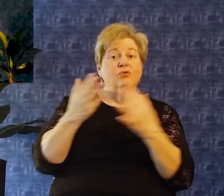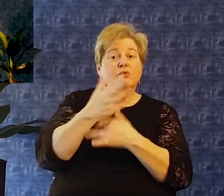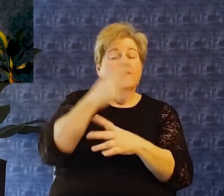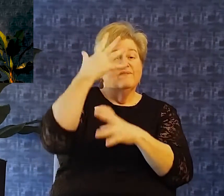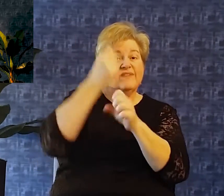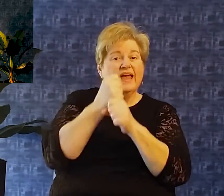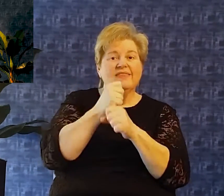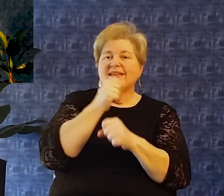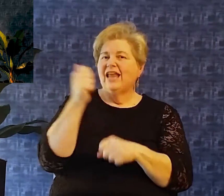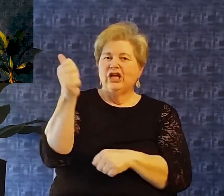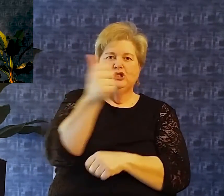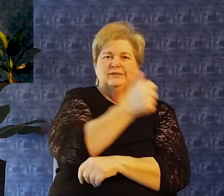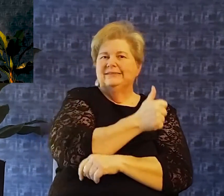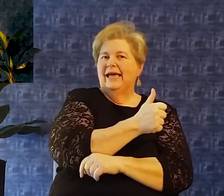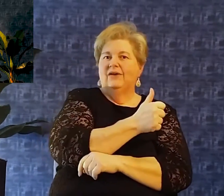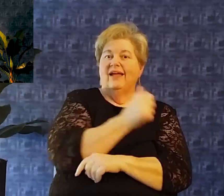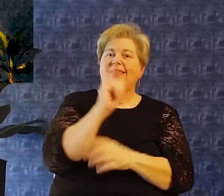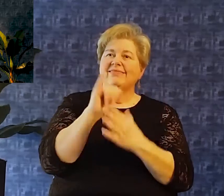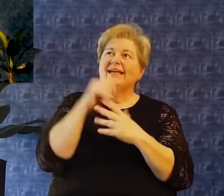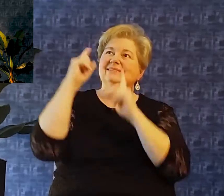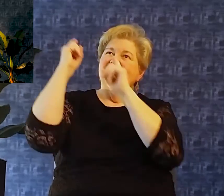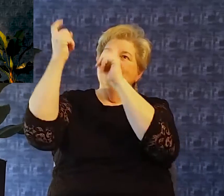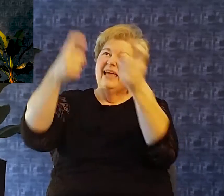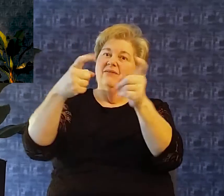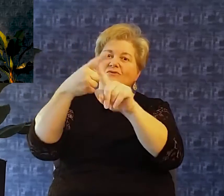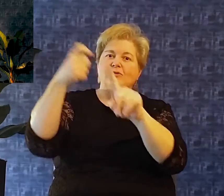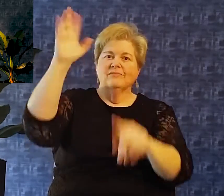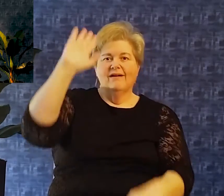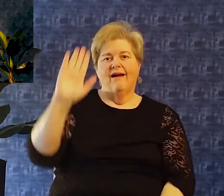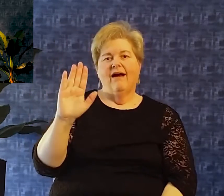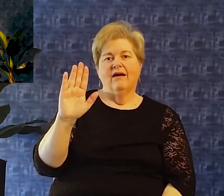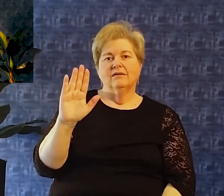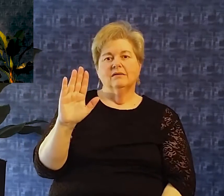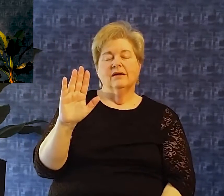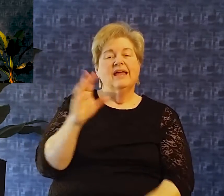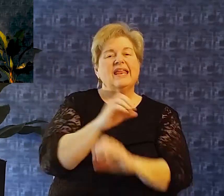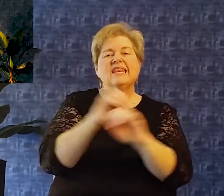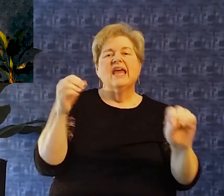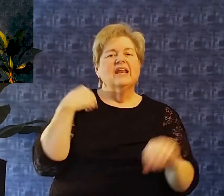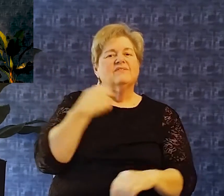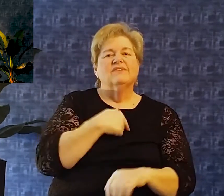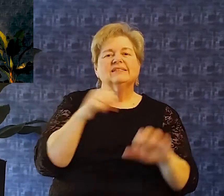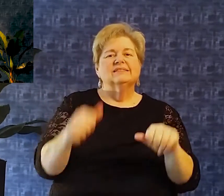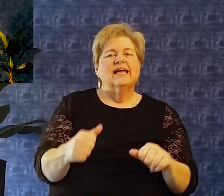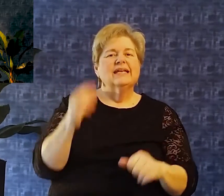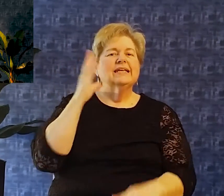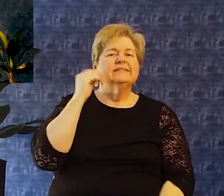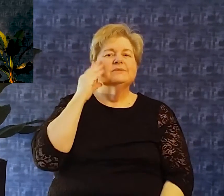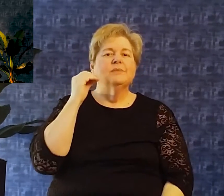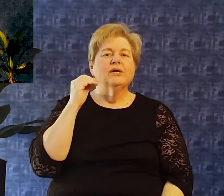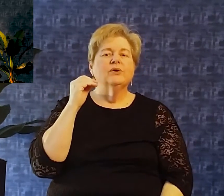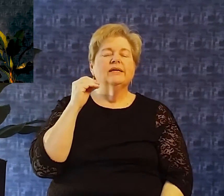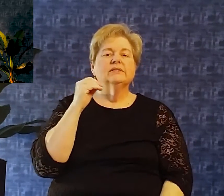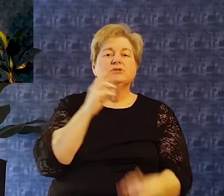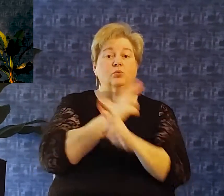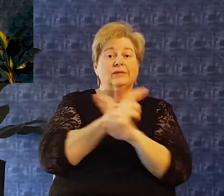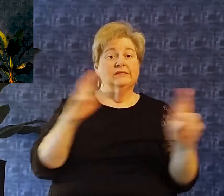none of us could experience redemption apart from the grace and mercy of a holy and righteous